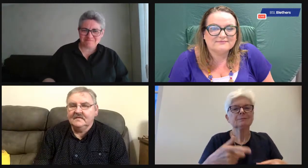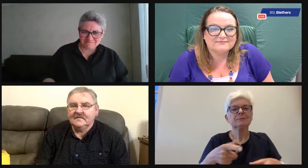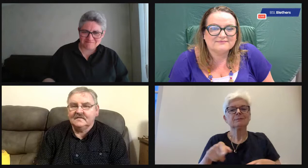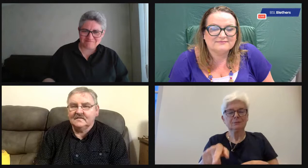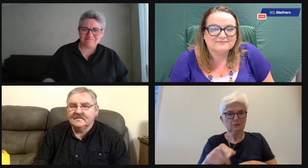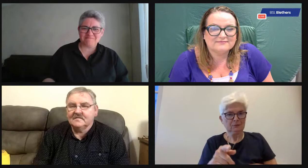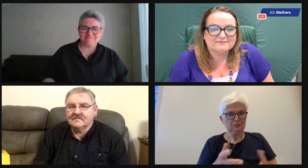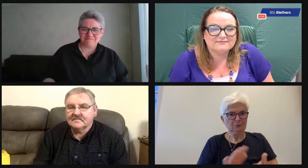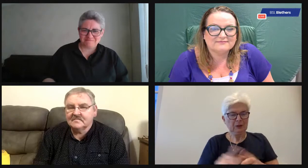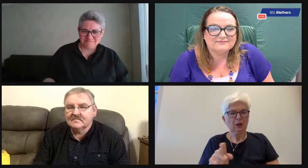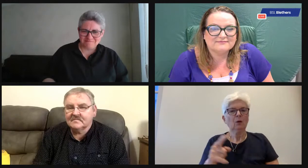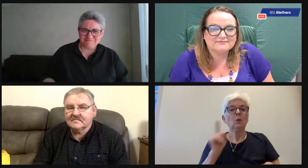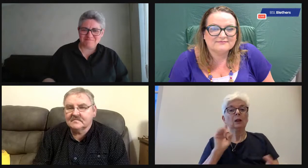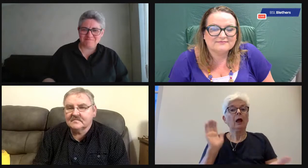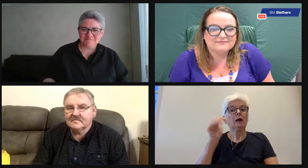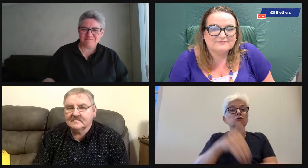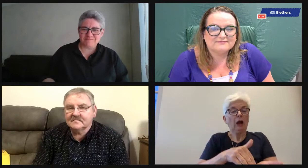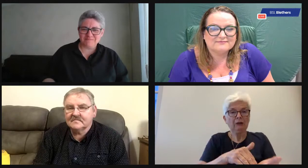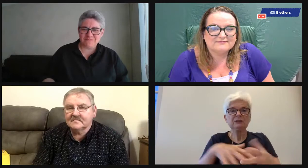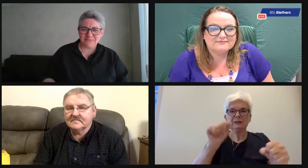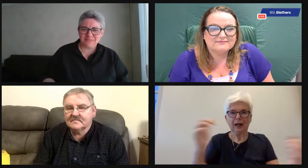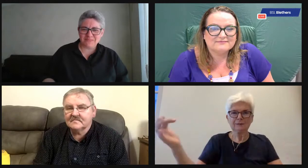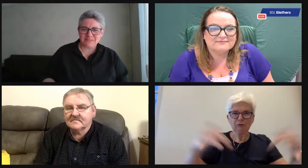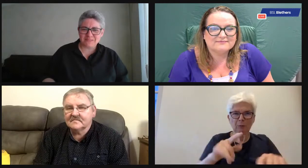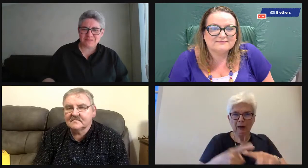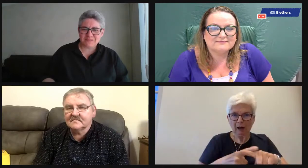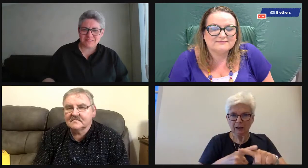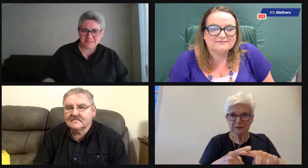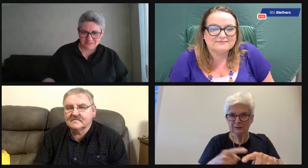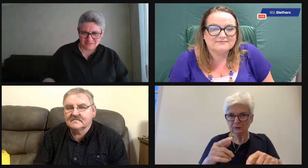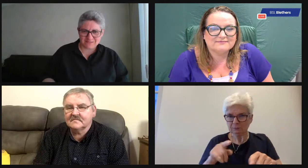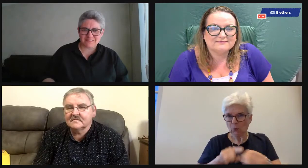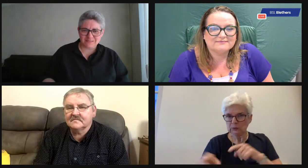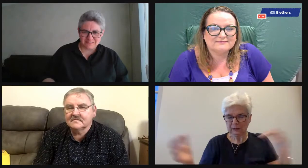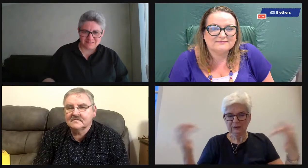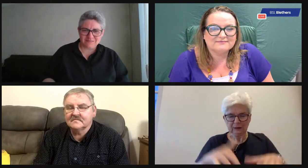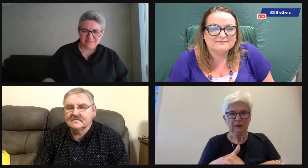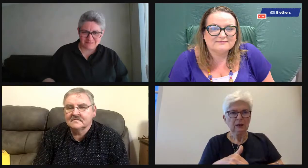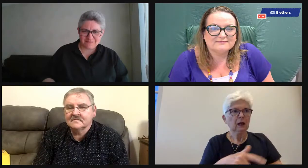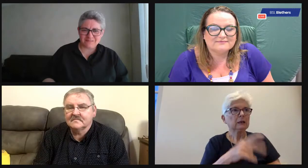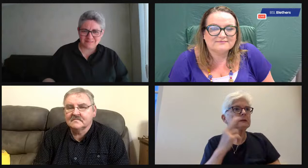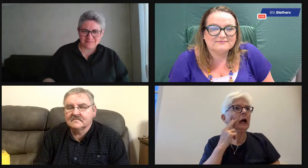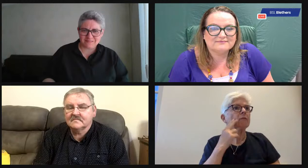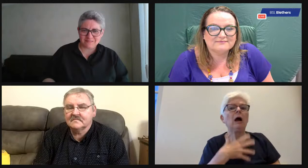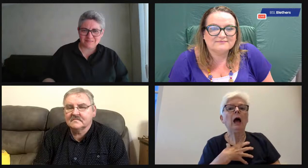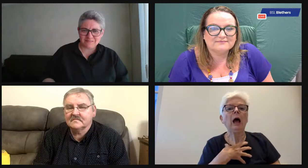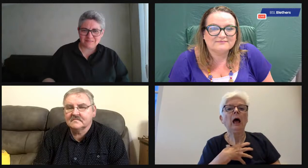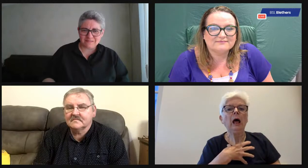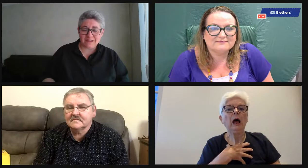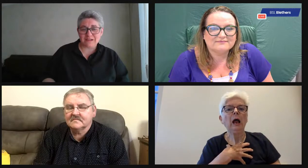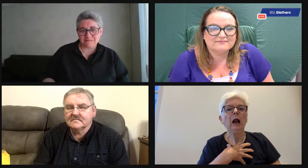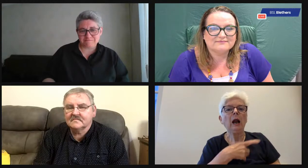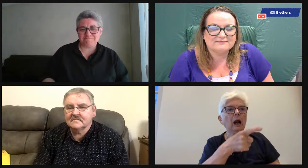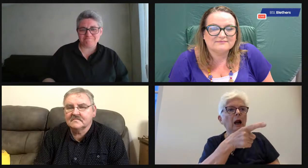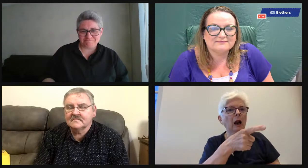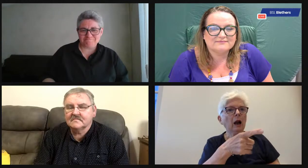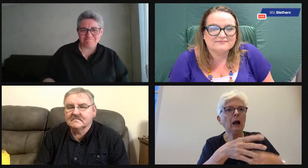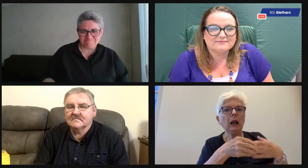safety warden. I used to look after the girls and. And, you know, we'd get sports clubs coming over from